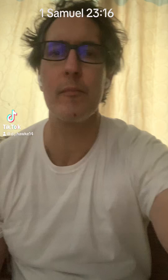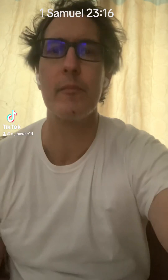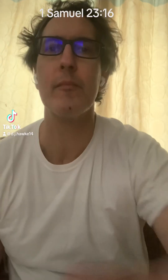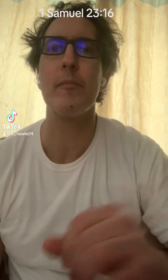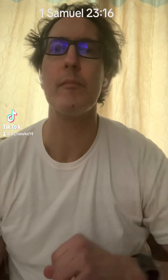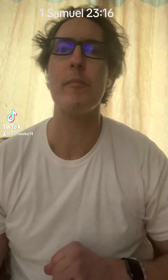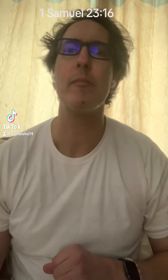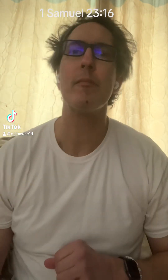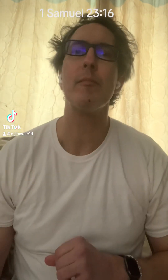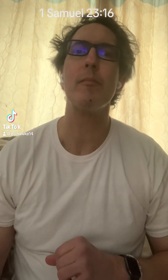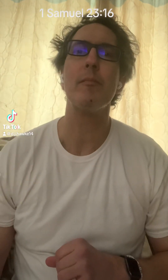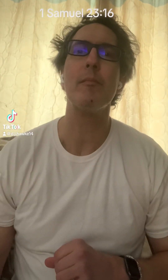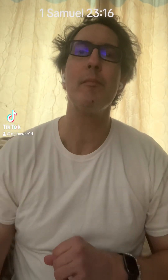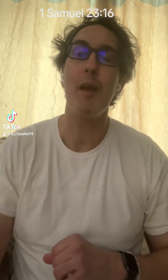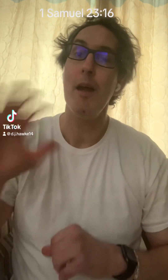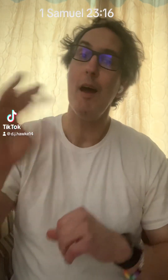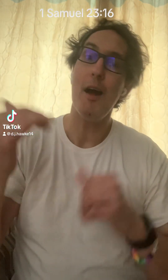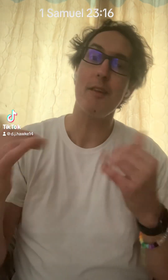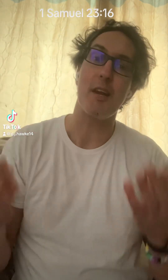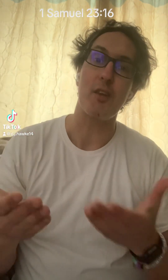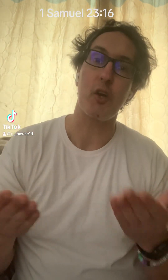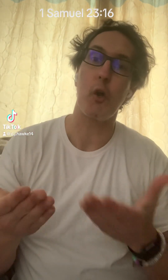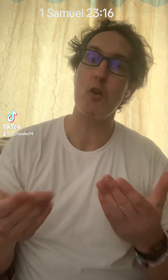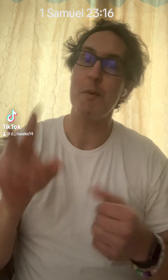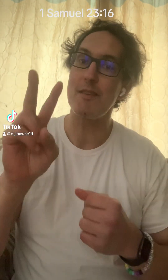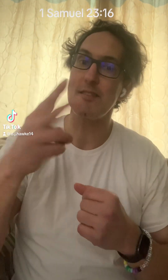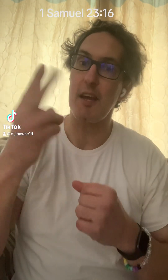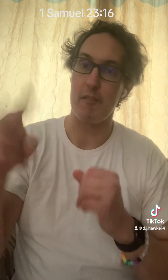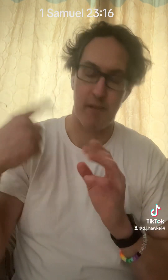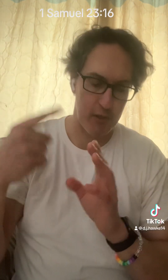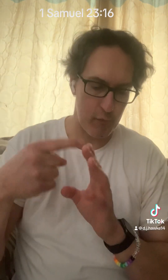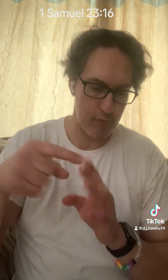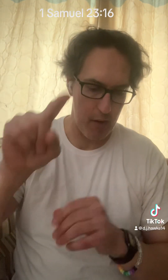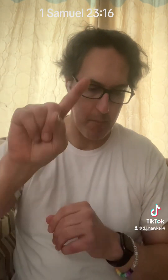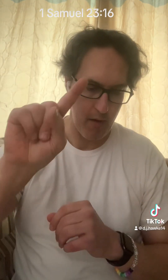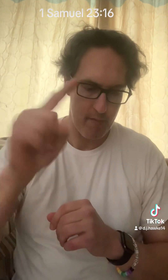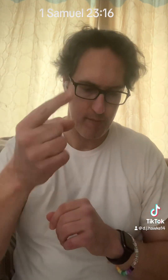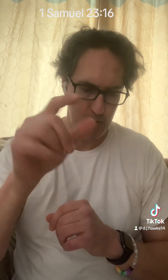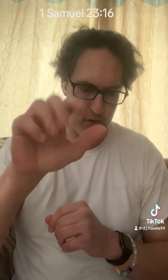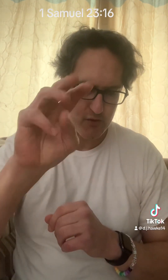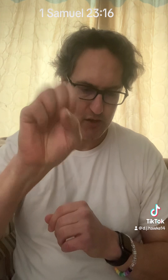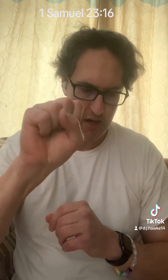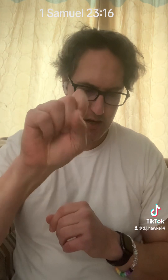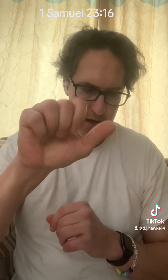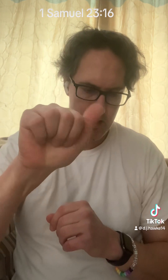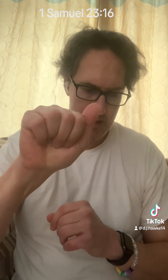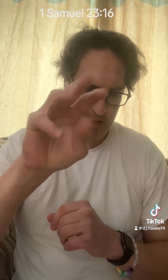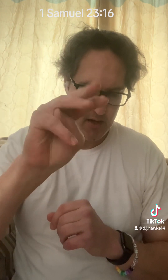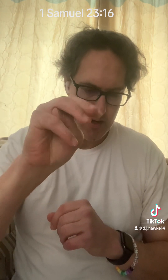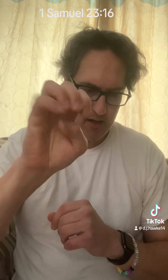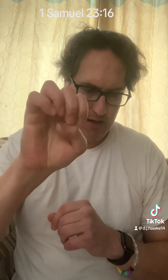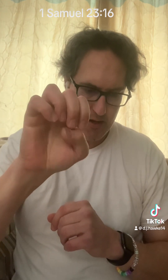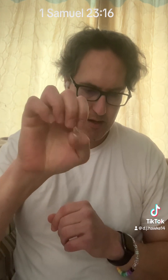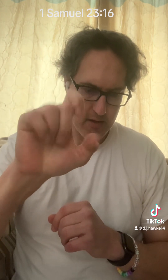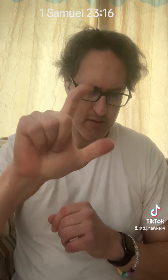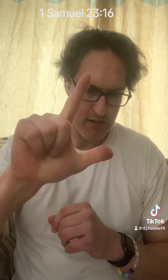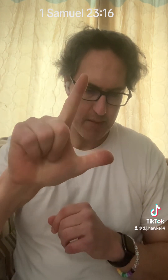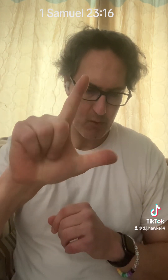Today's Encouragement, second video from 1 Samuel